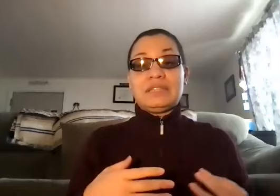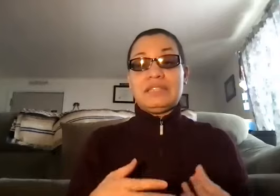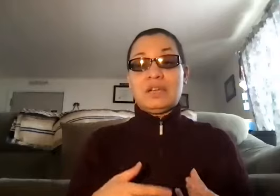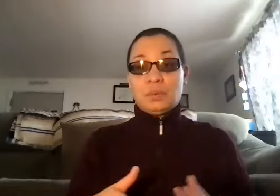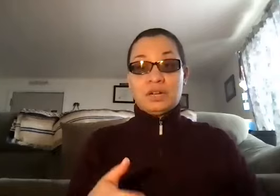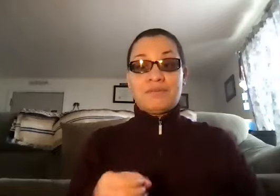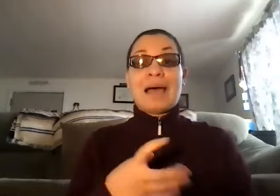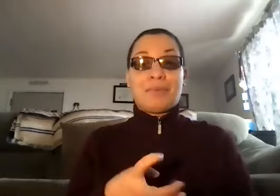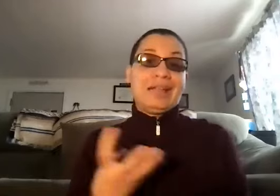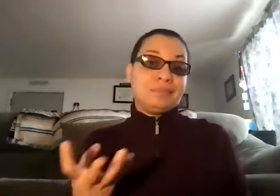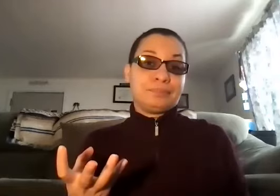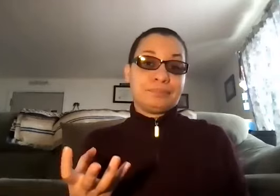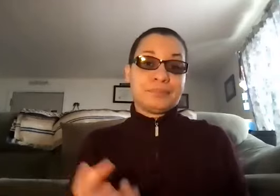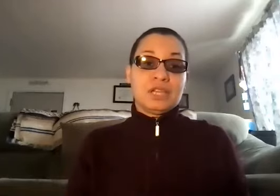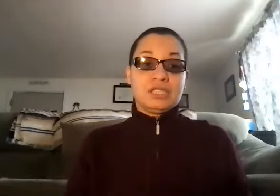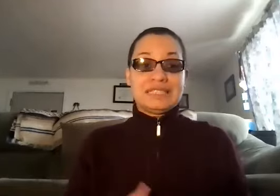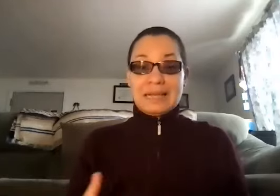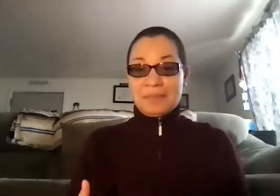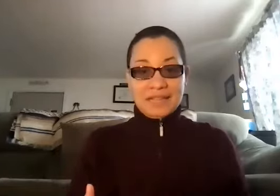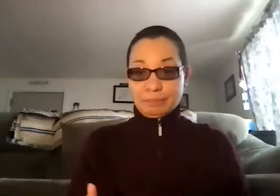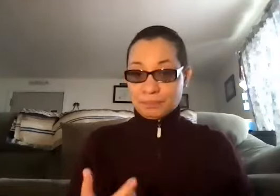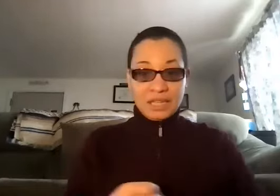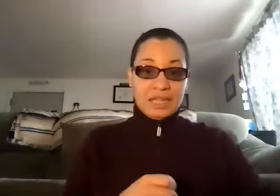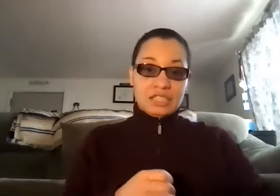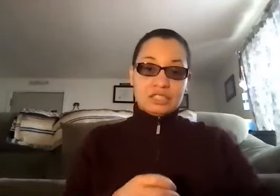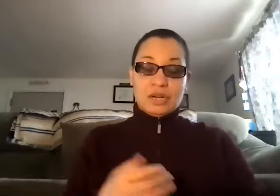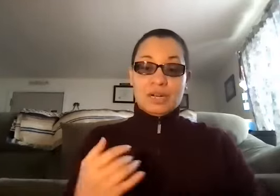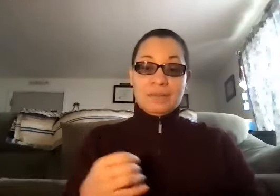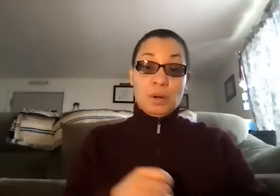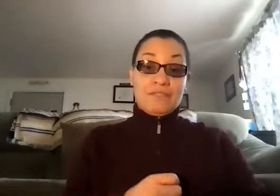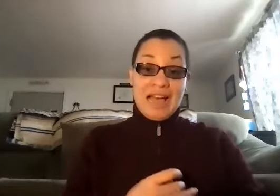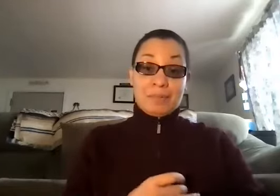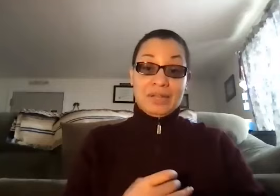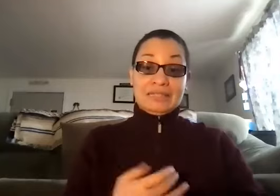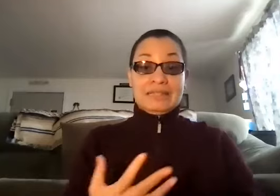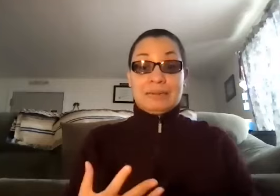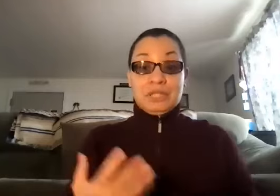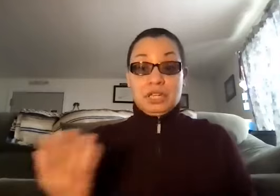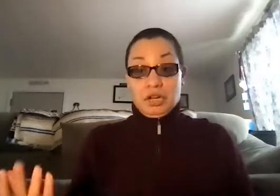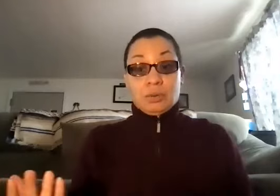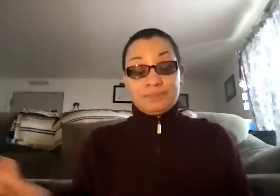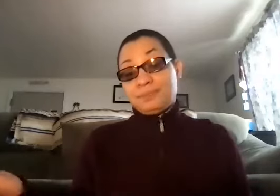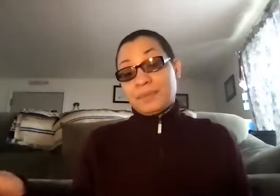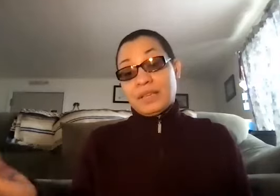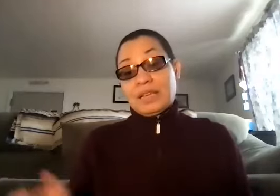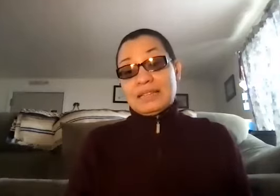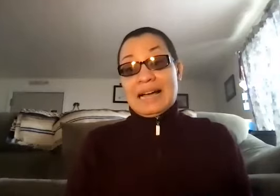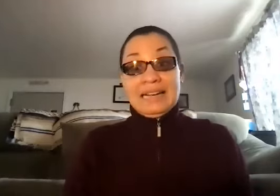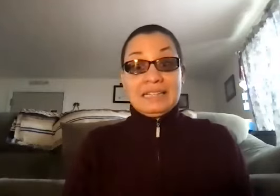it will vibrate. Same thing. So it will vibrate to let me know that I need to